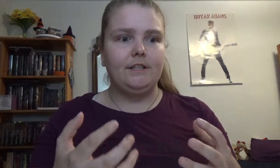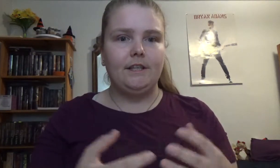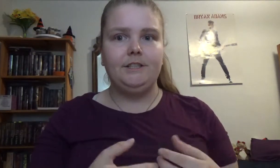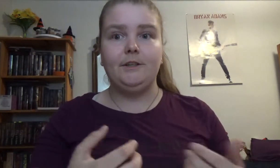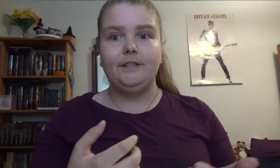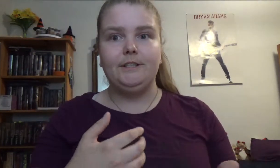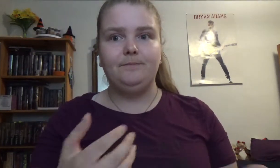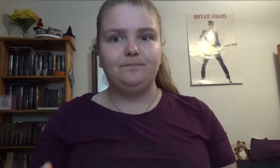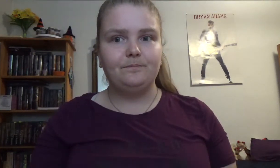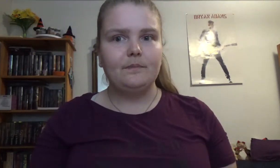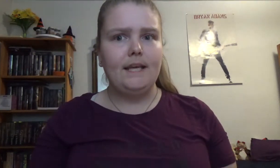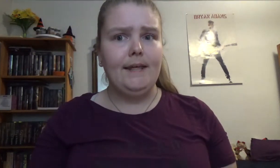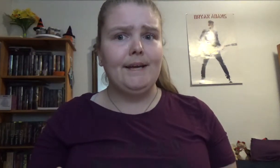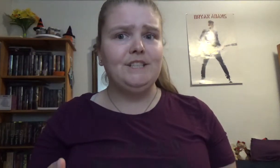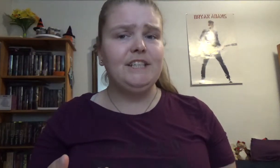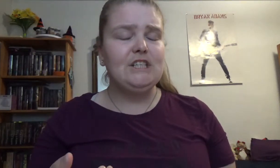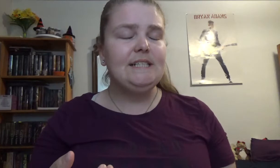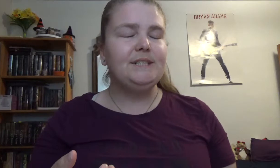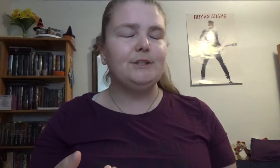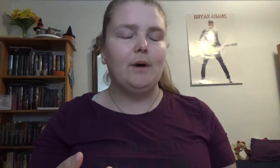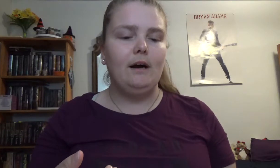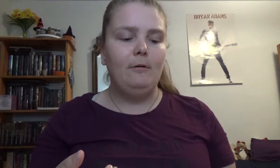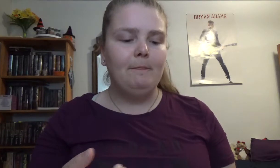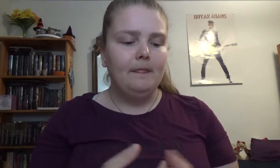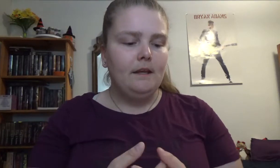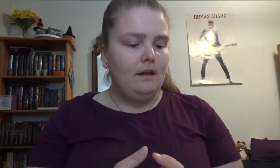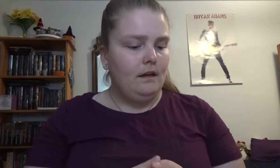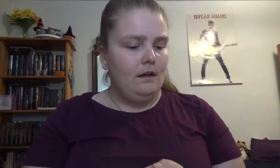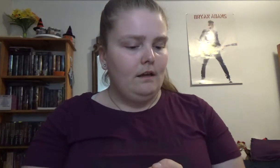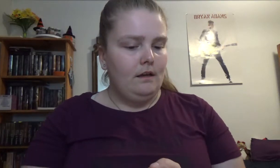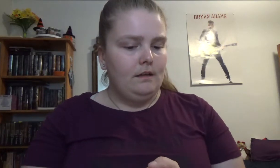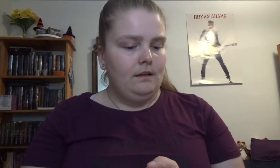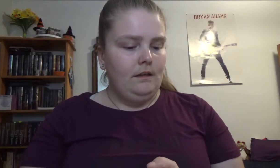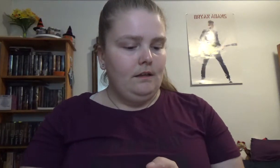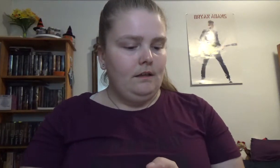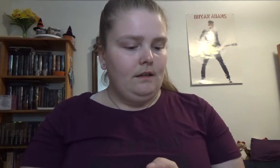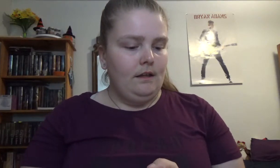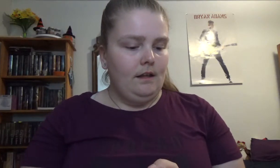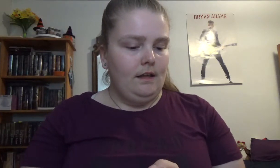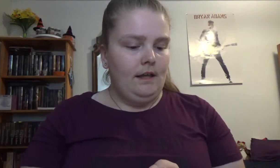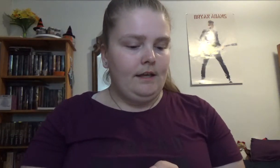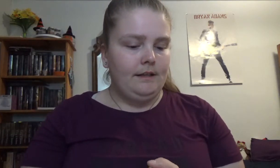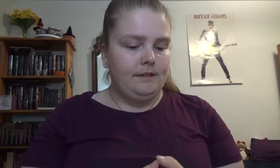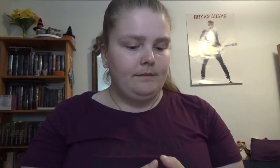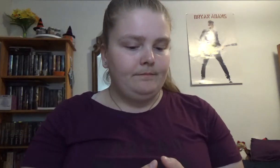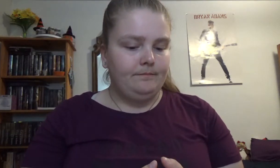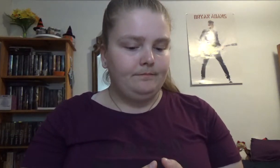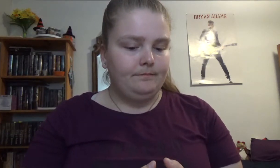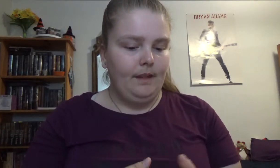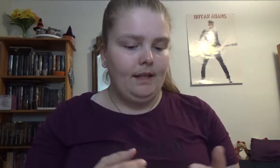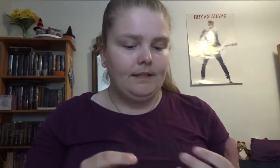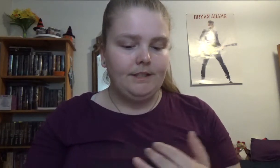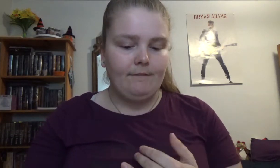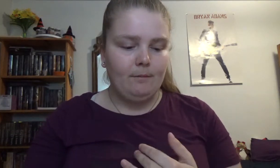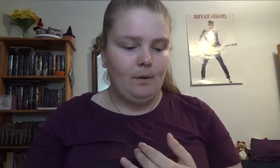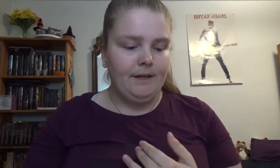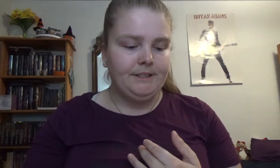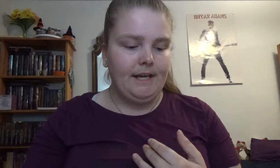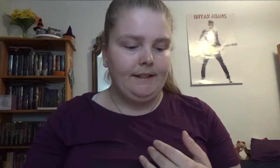that series as well and it does have good points and